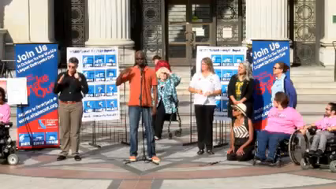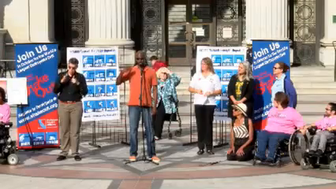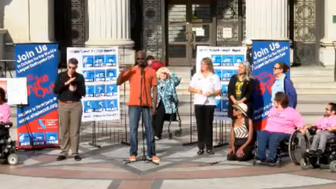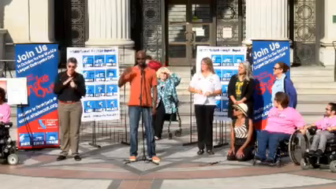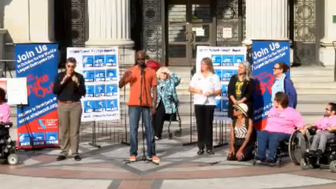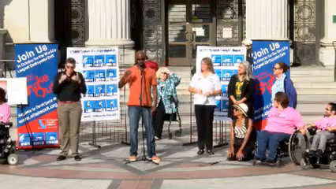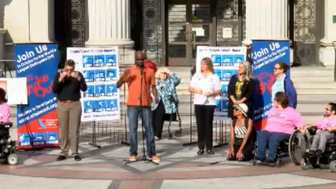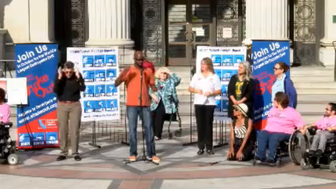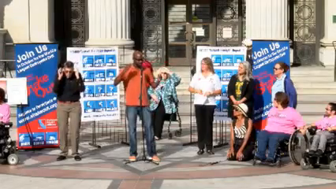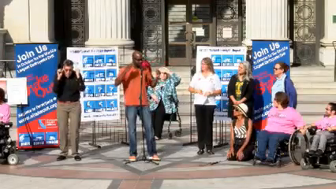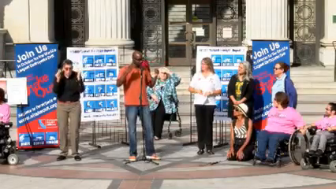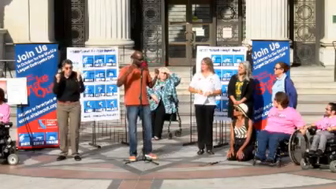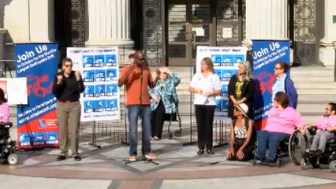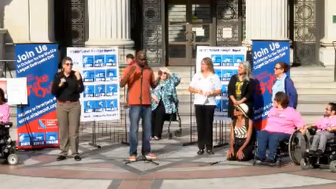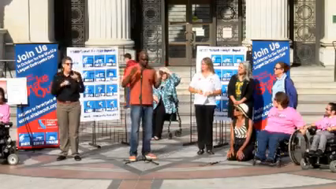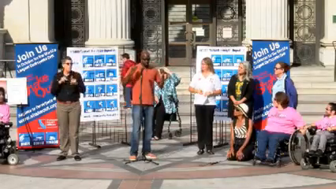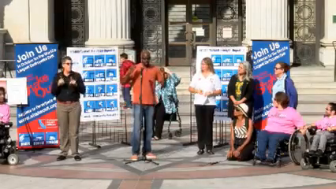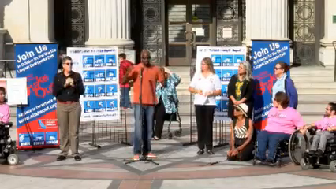disabilities.